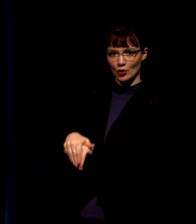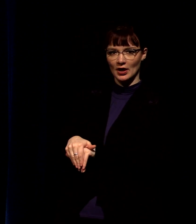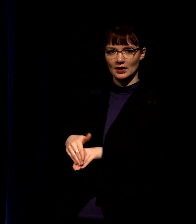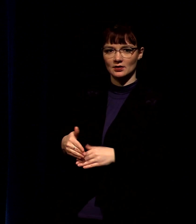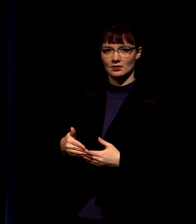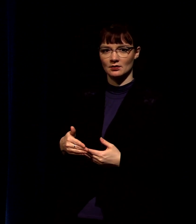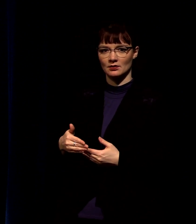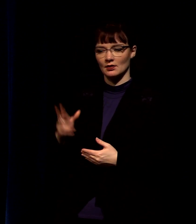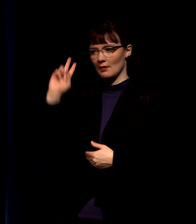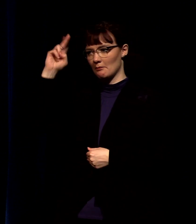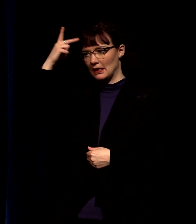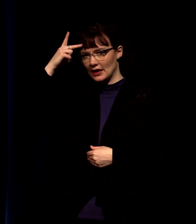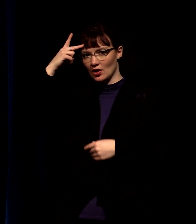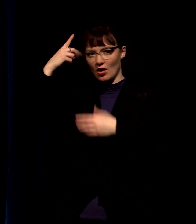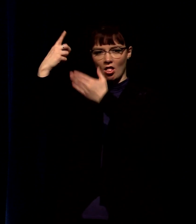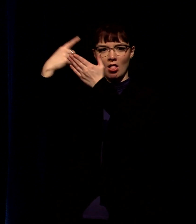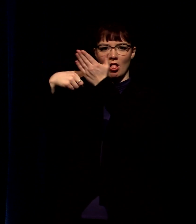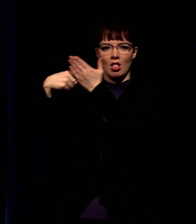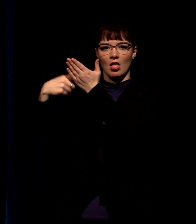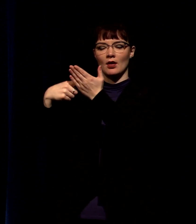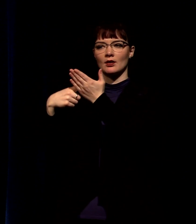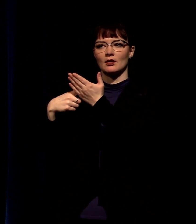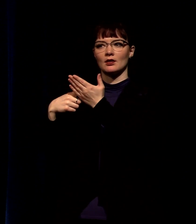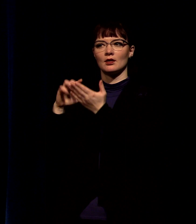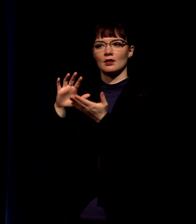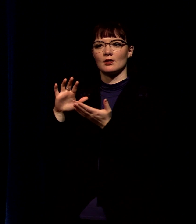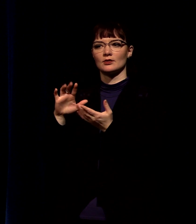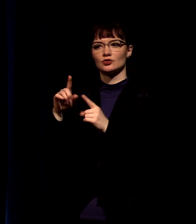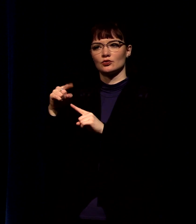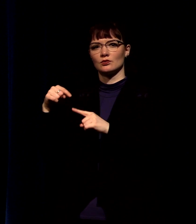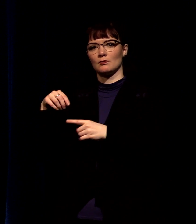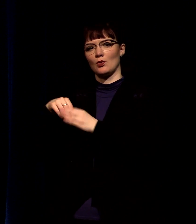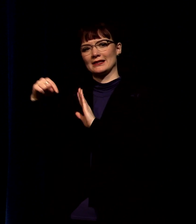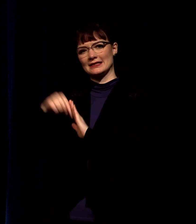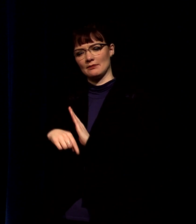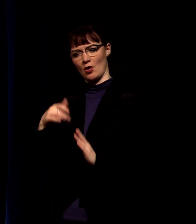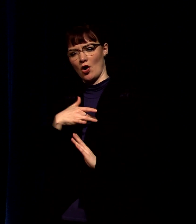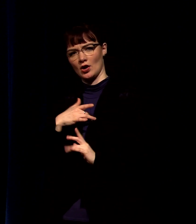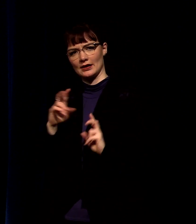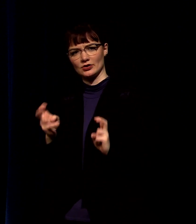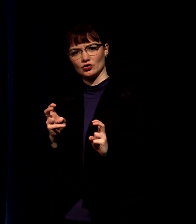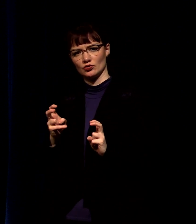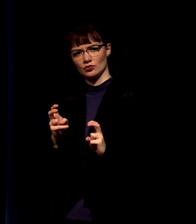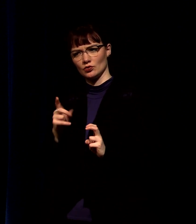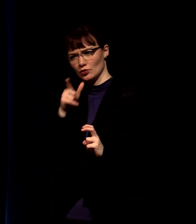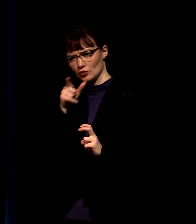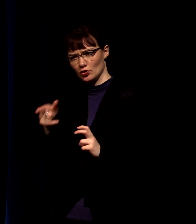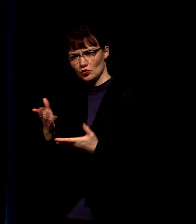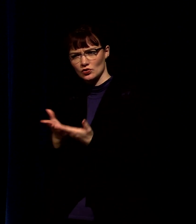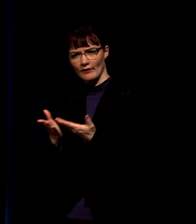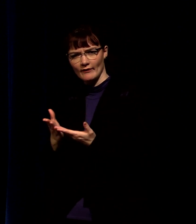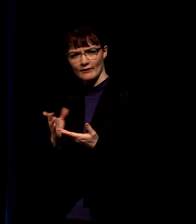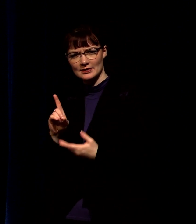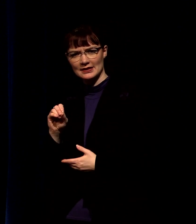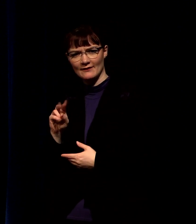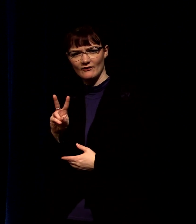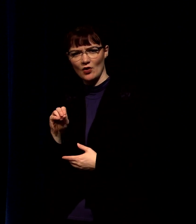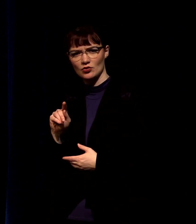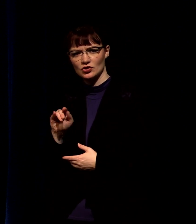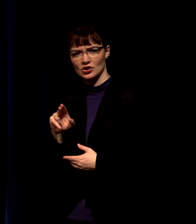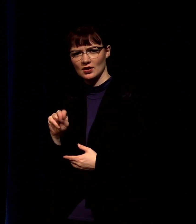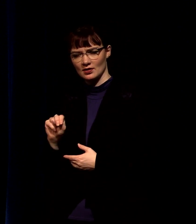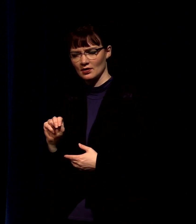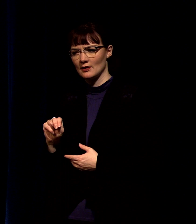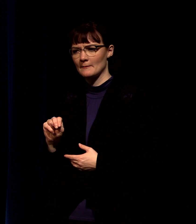political discussion to a discussion about devotion dude he's amazing in these things i love i love jesus like i i